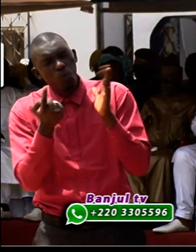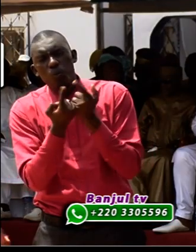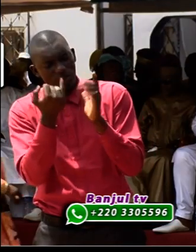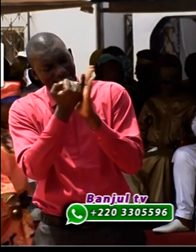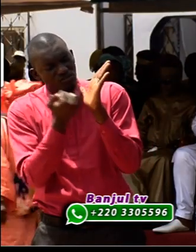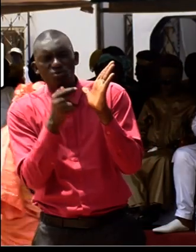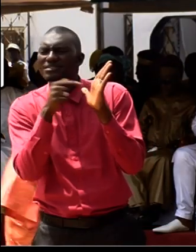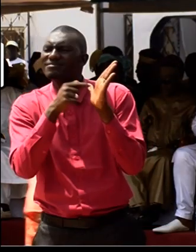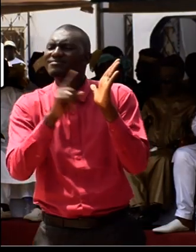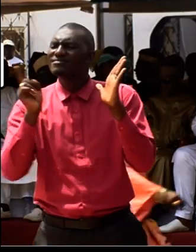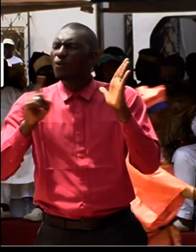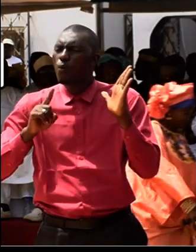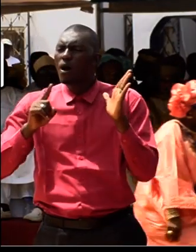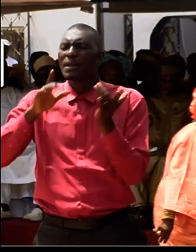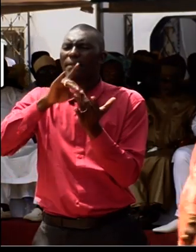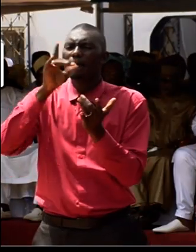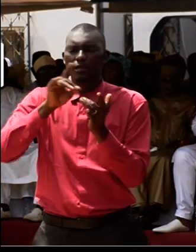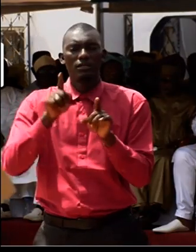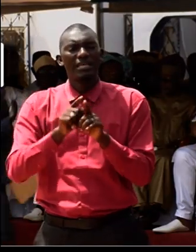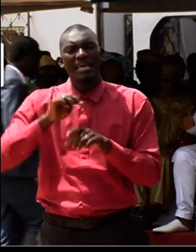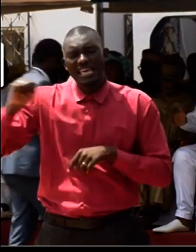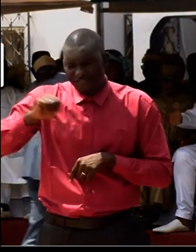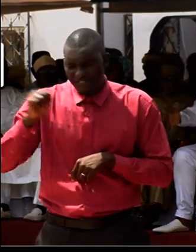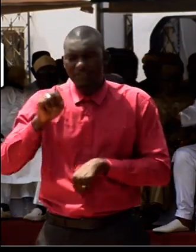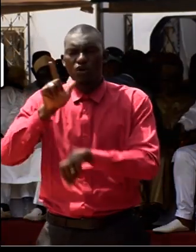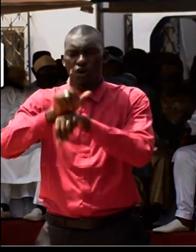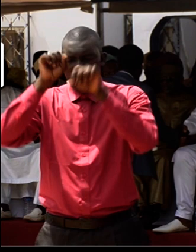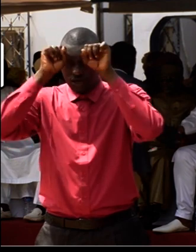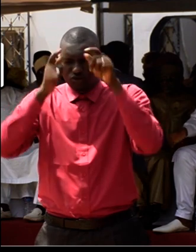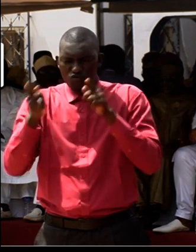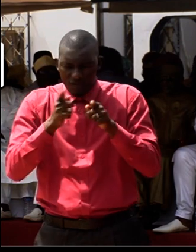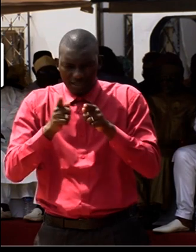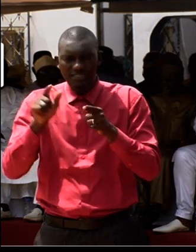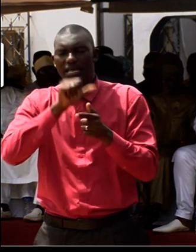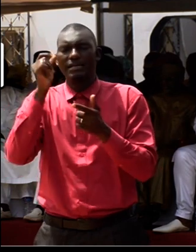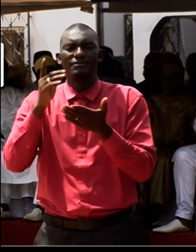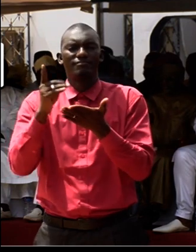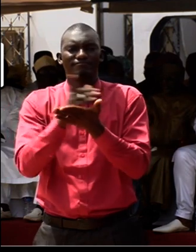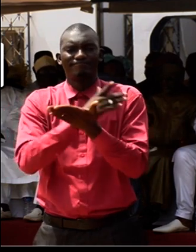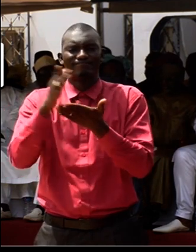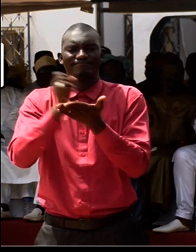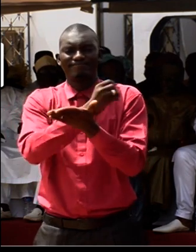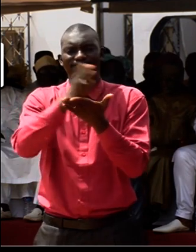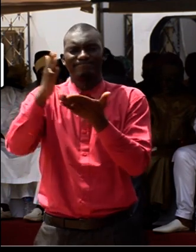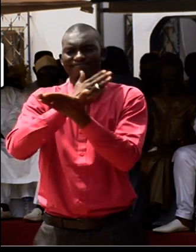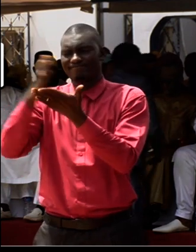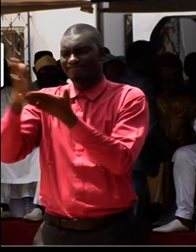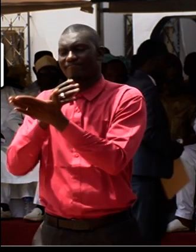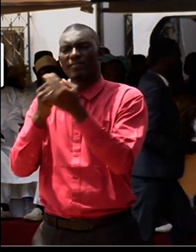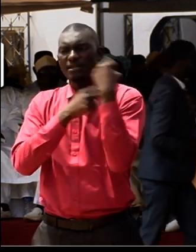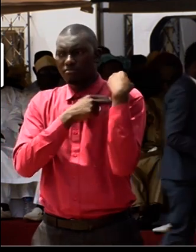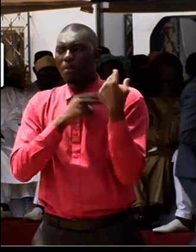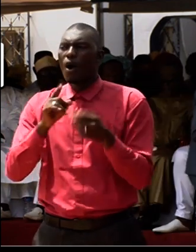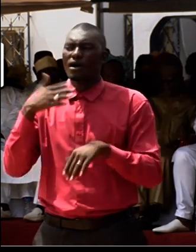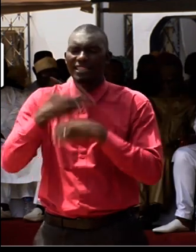that were supposed to be priorities was effective local governance and decentralization. But that has never